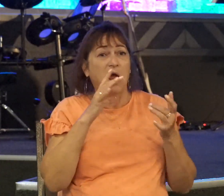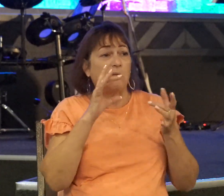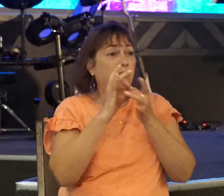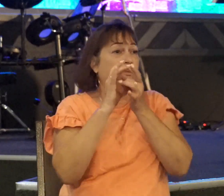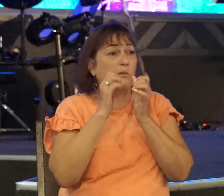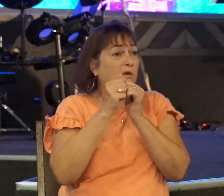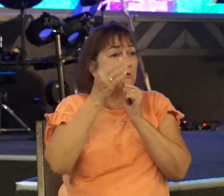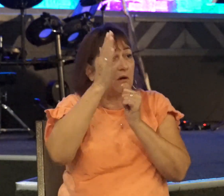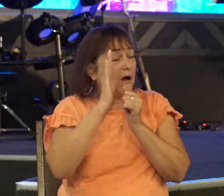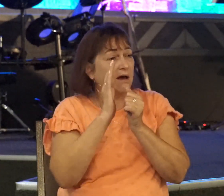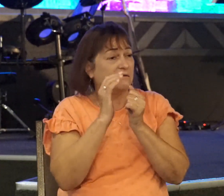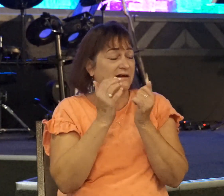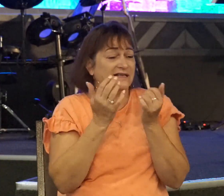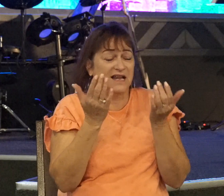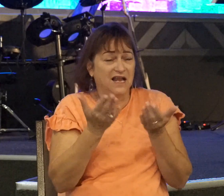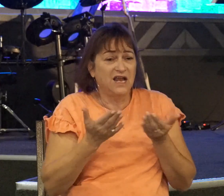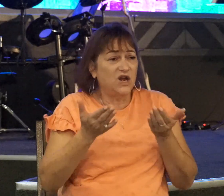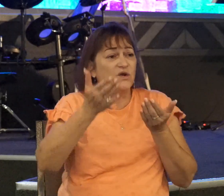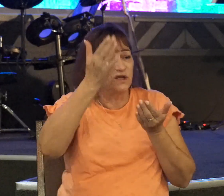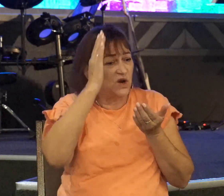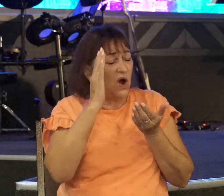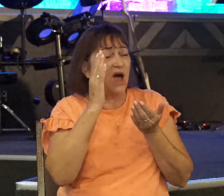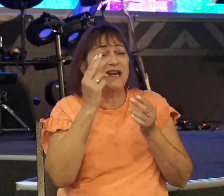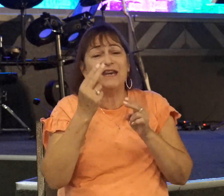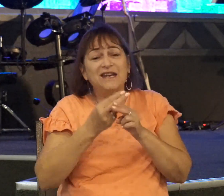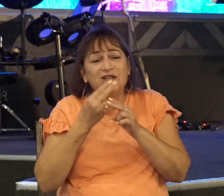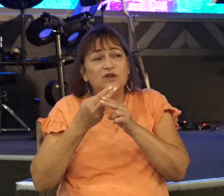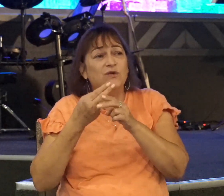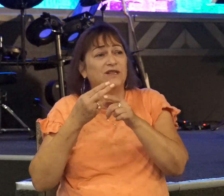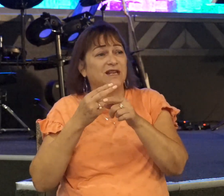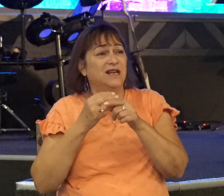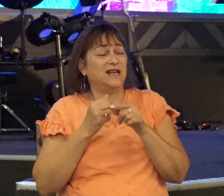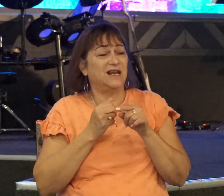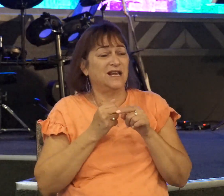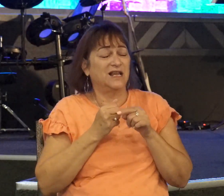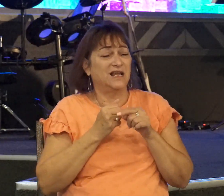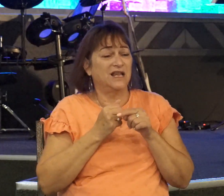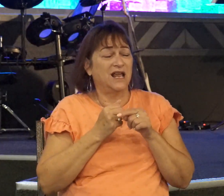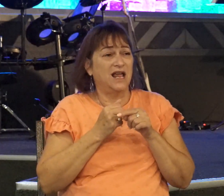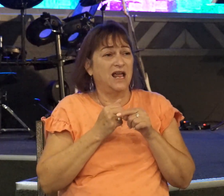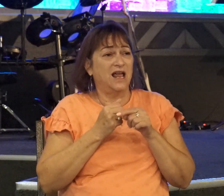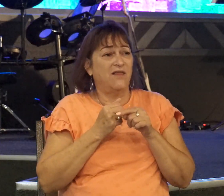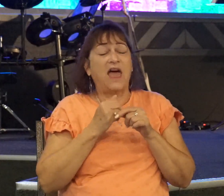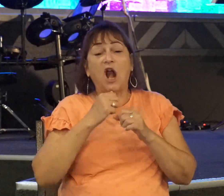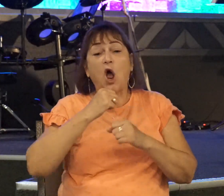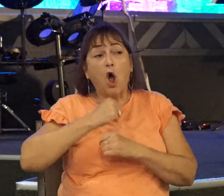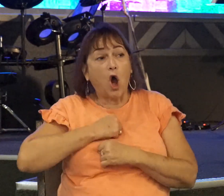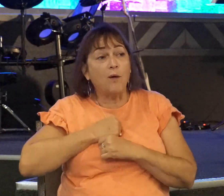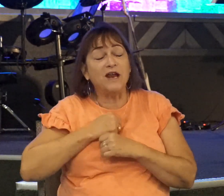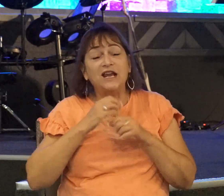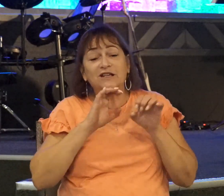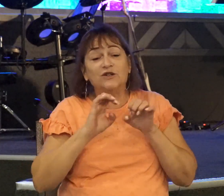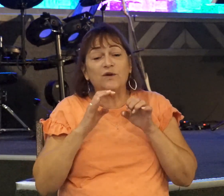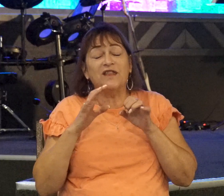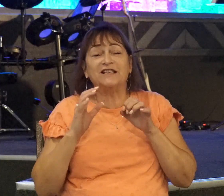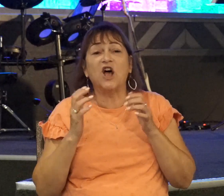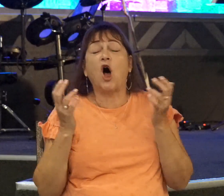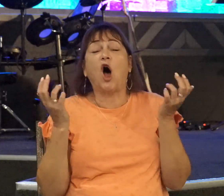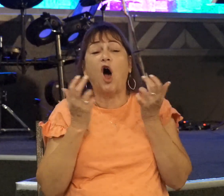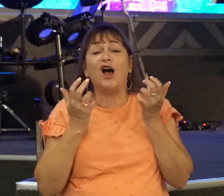Because here is God and he's using that army. He's doing this awesome thing, this awesome work